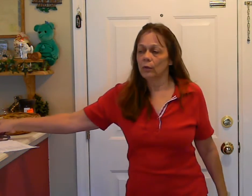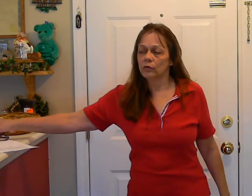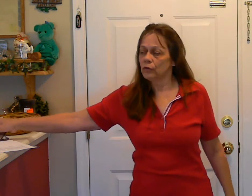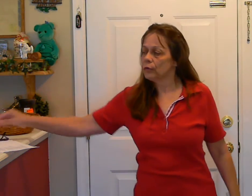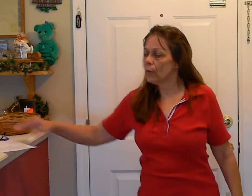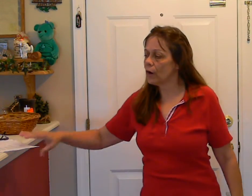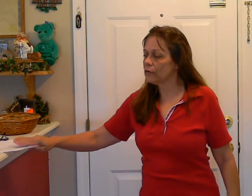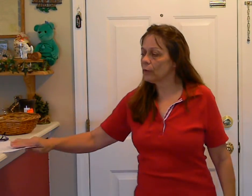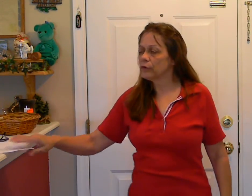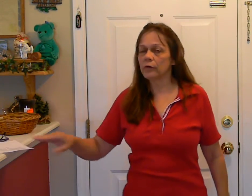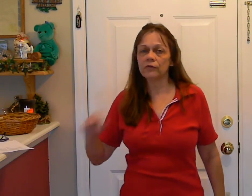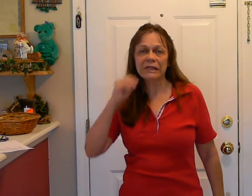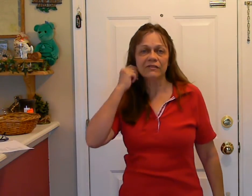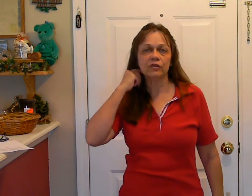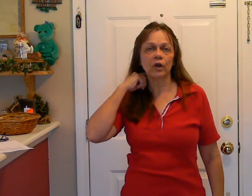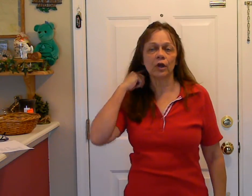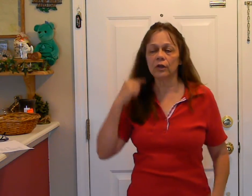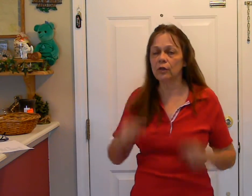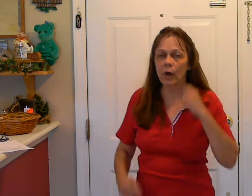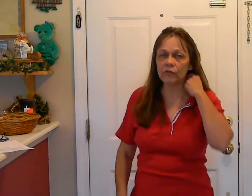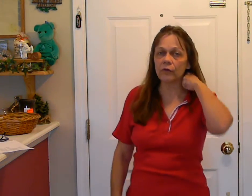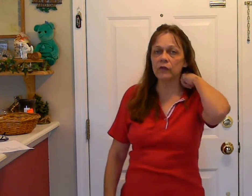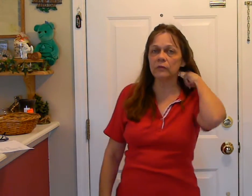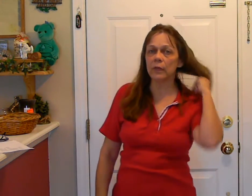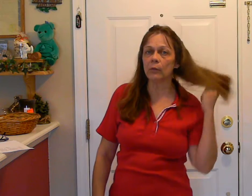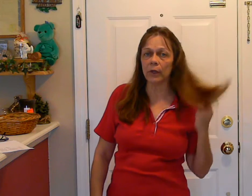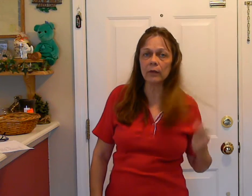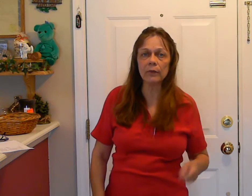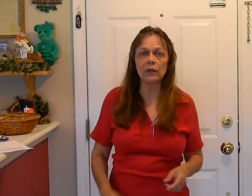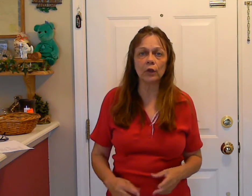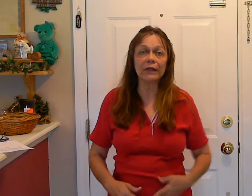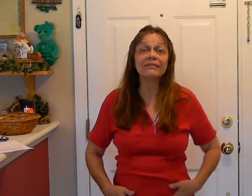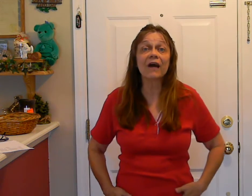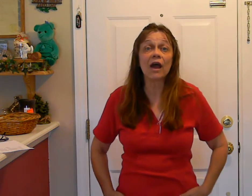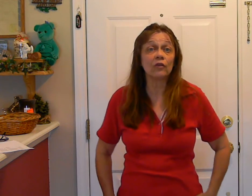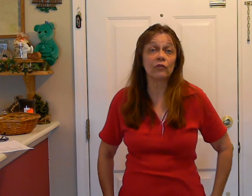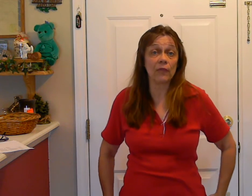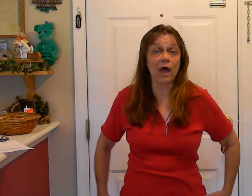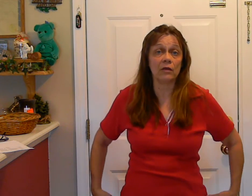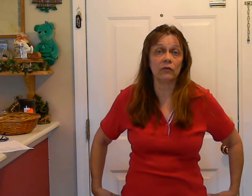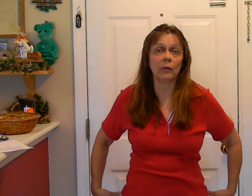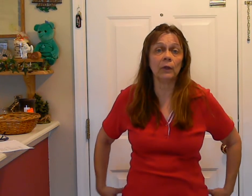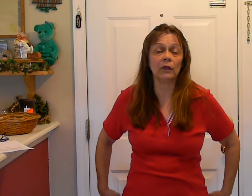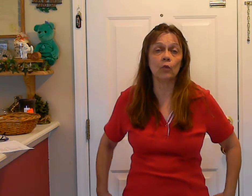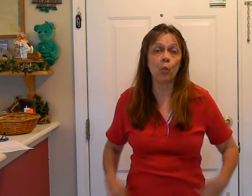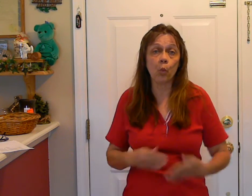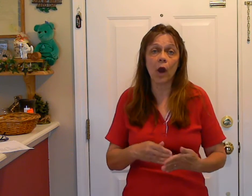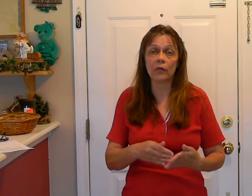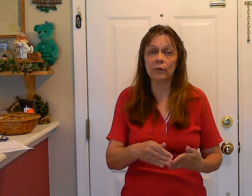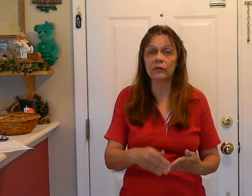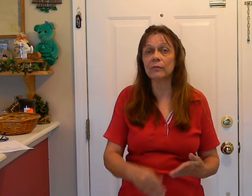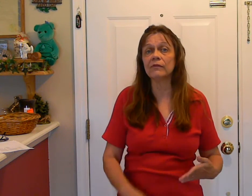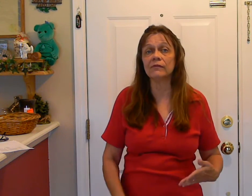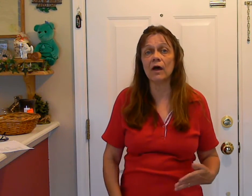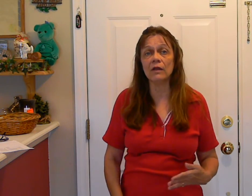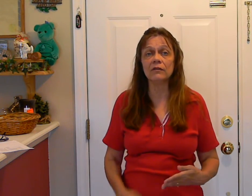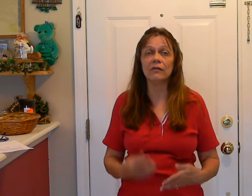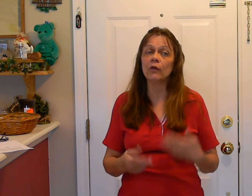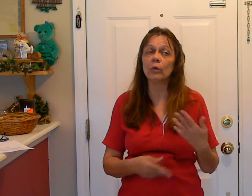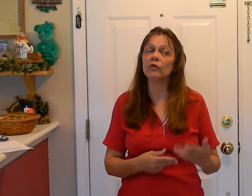To our song we're doing for Easter, You Are So Good To Me, we're going to be learning signs for that. So I'm going to walk through some of the signs and then we'll